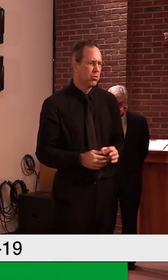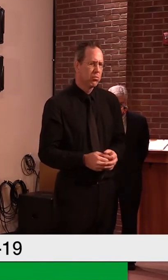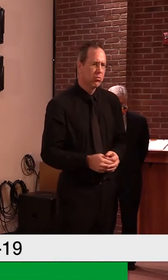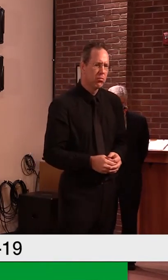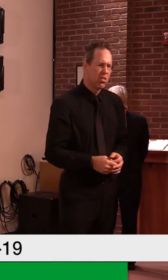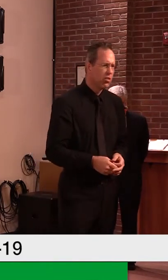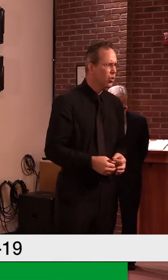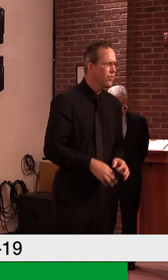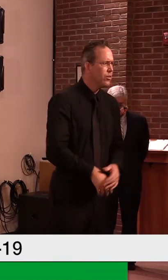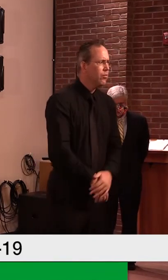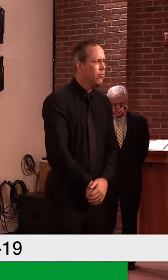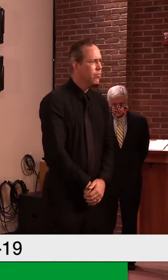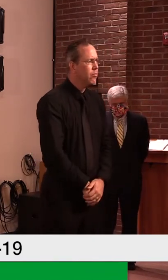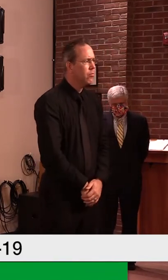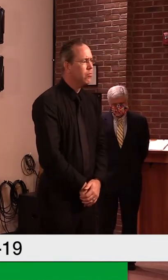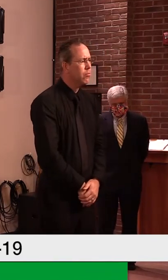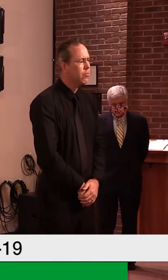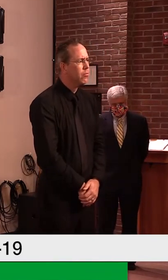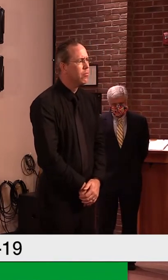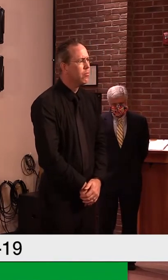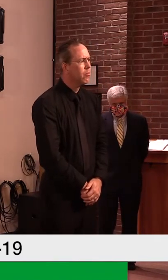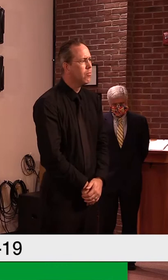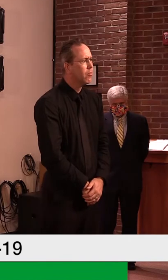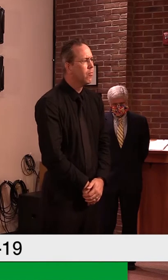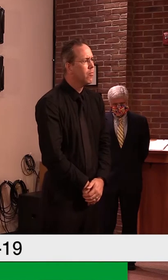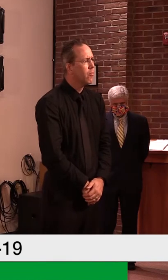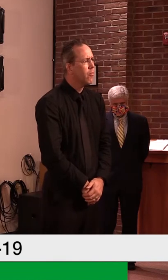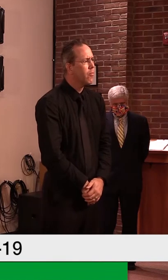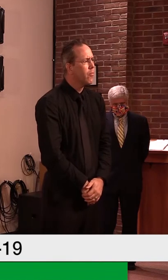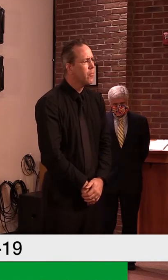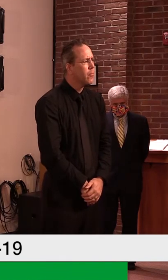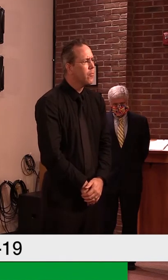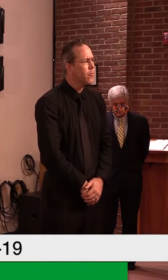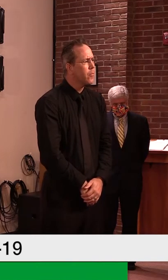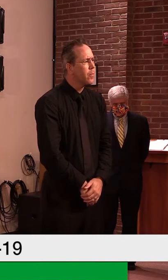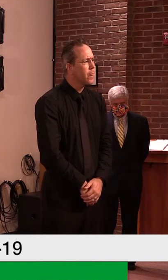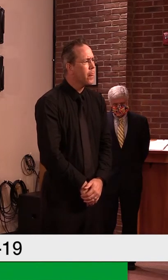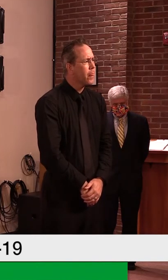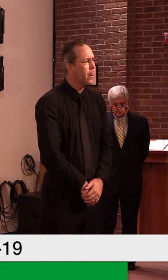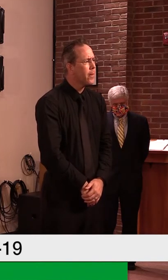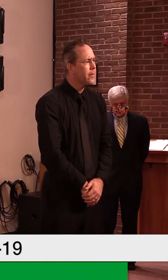Thanks. just to continue on, uh, testing vein here,